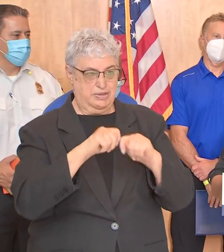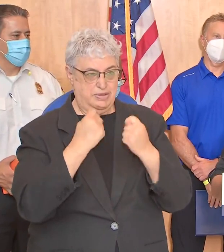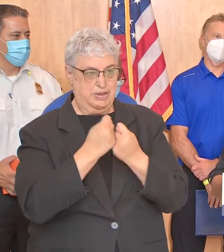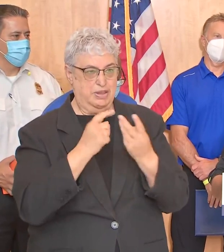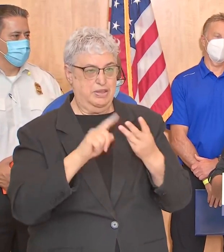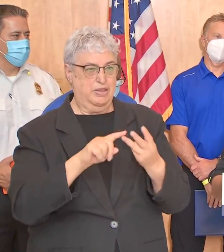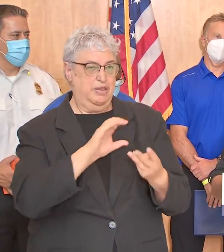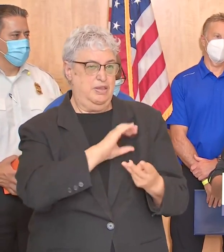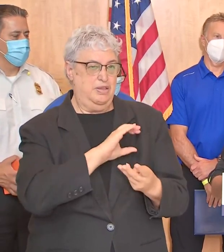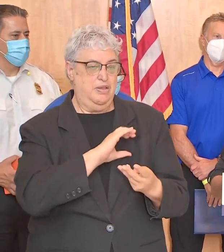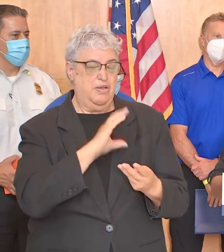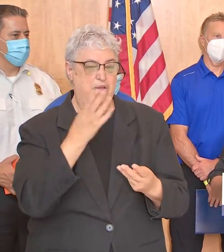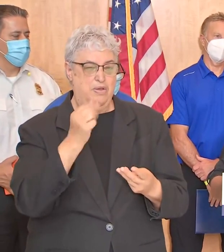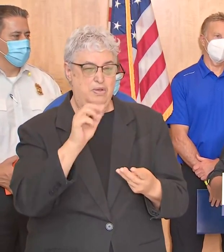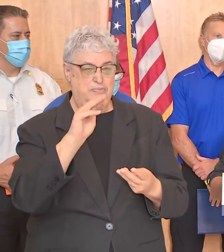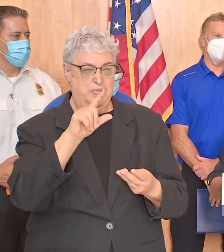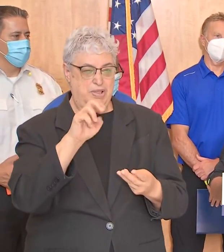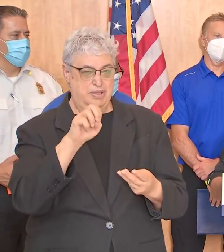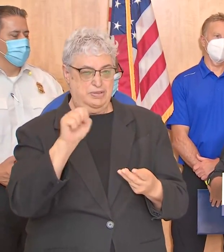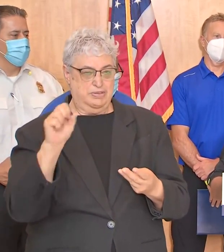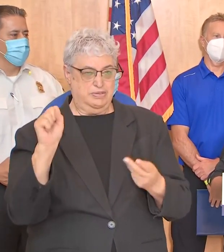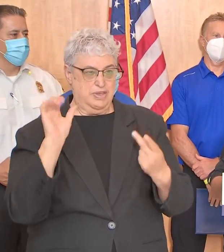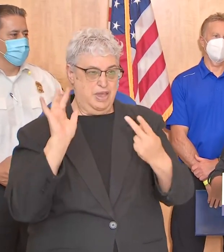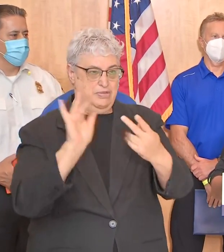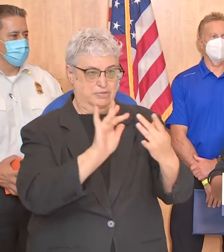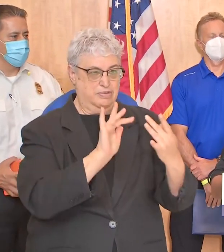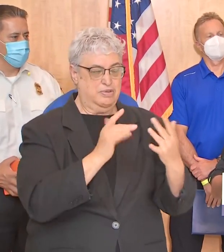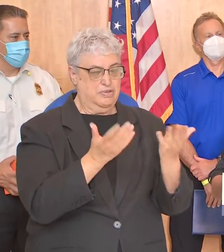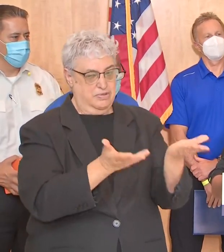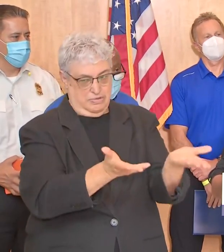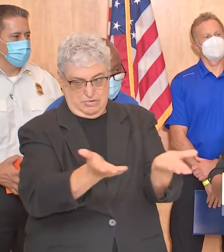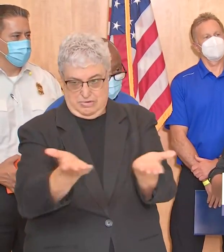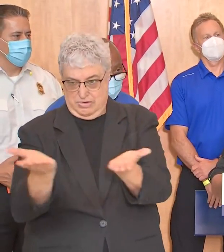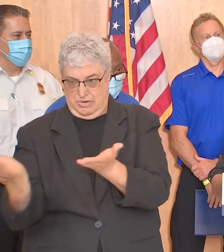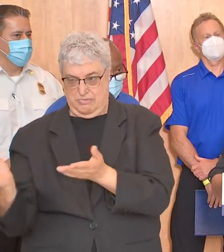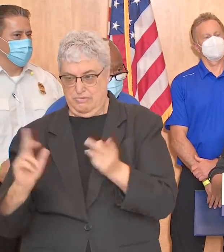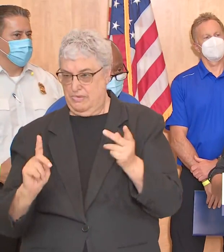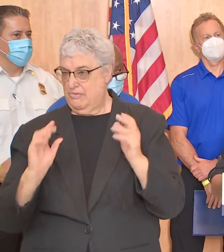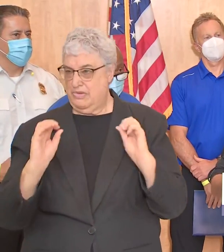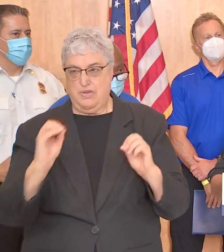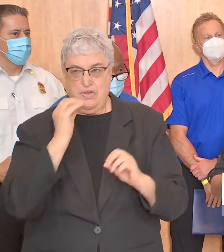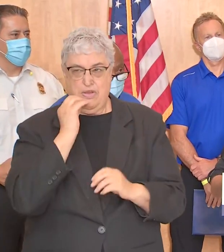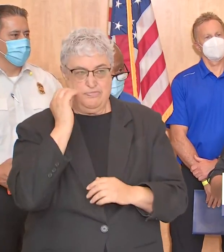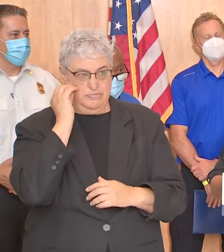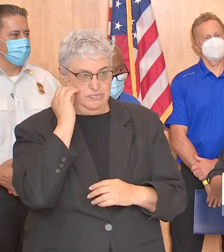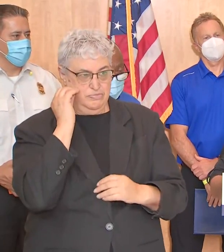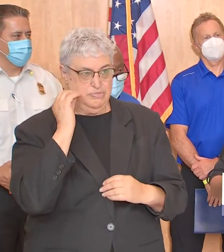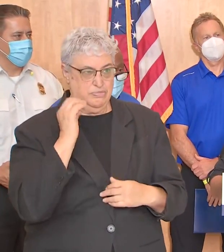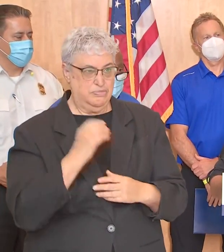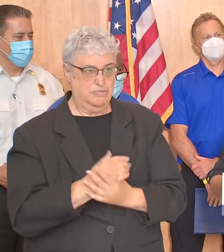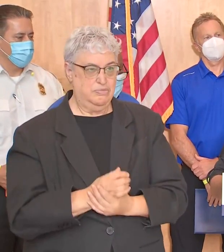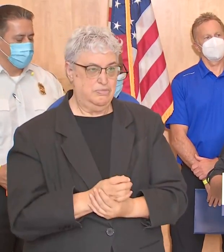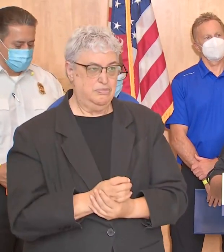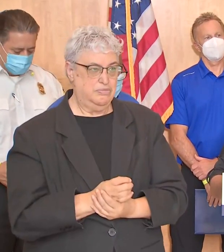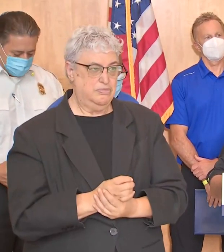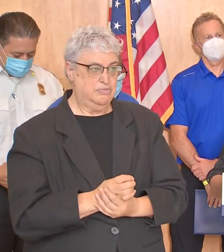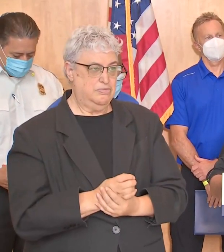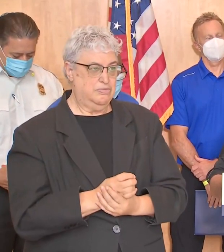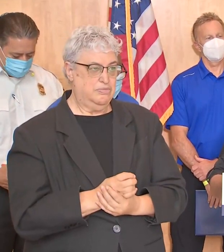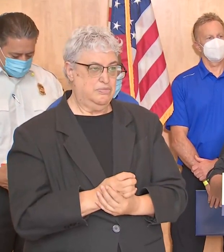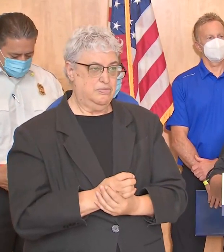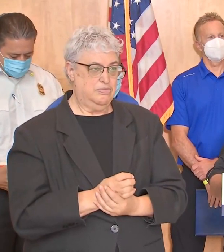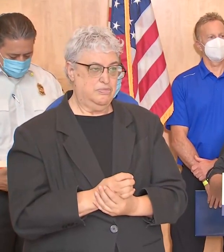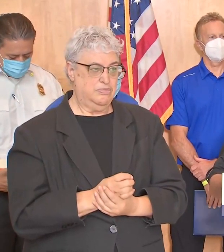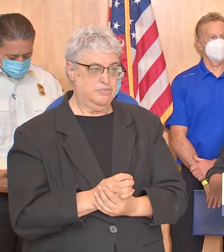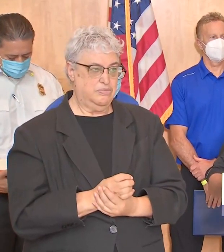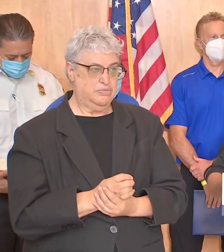HPD homeless outreach team are also out offering shelter to any homeless and individuals that they encounter and